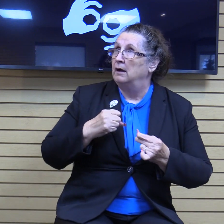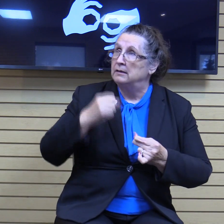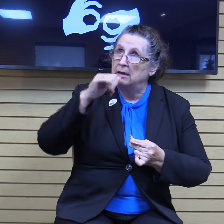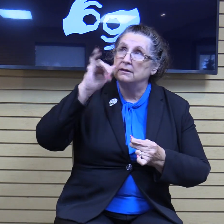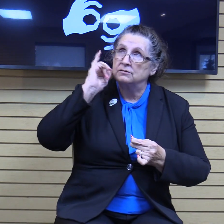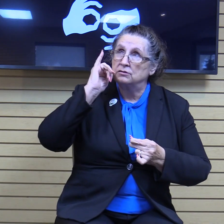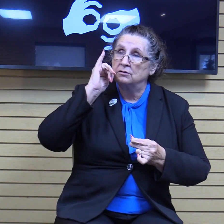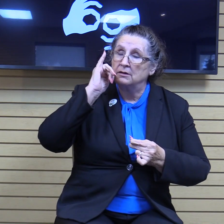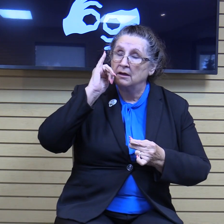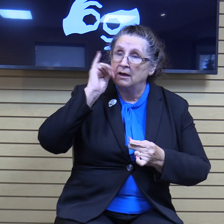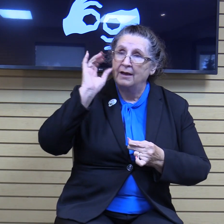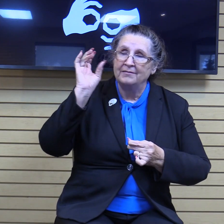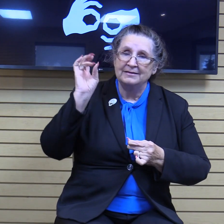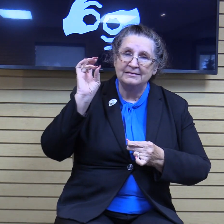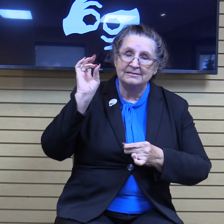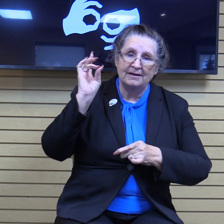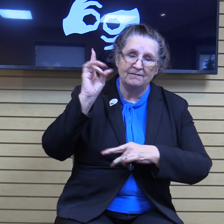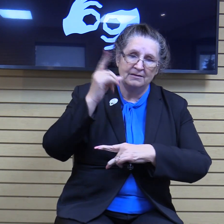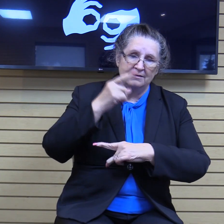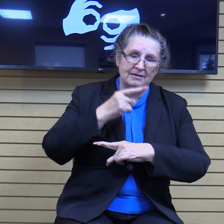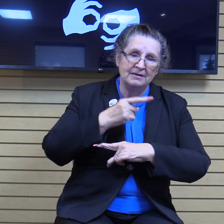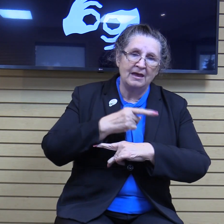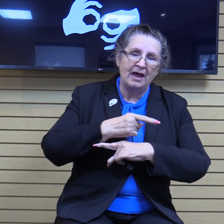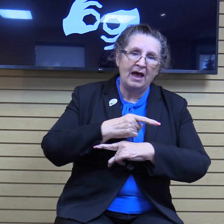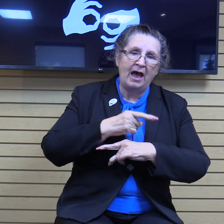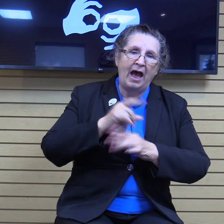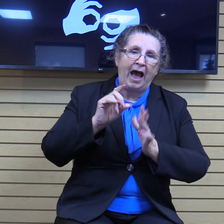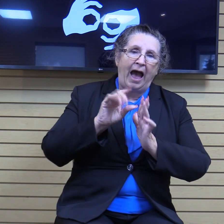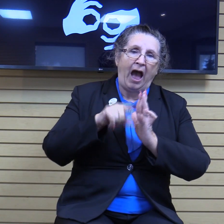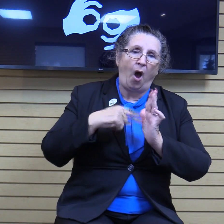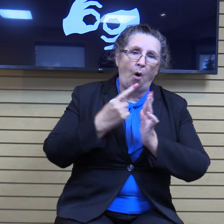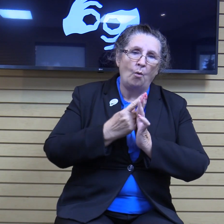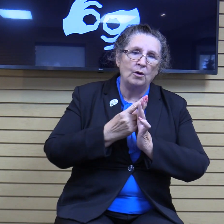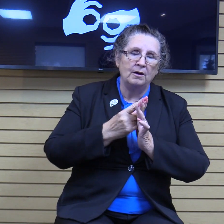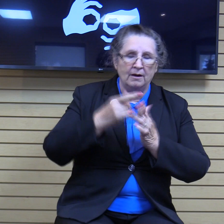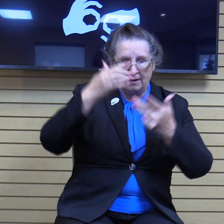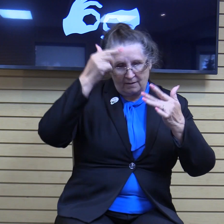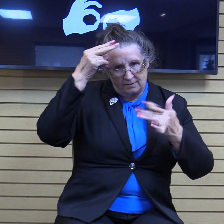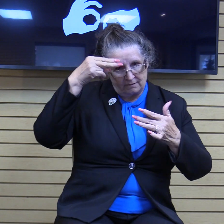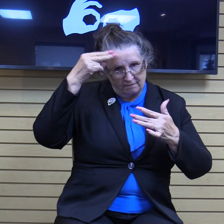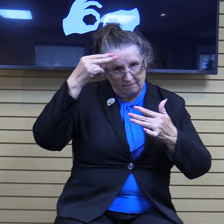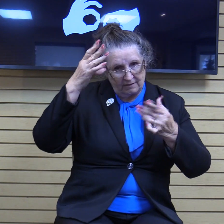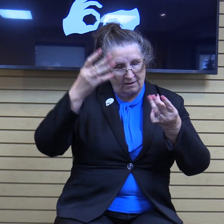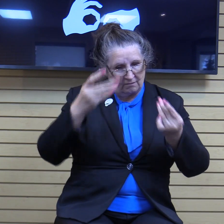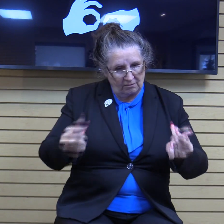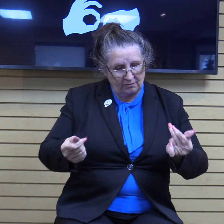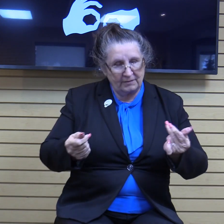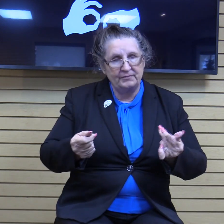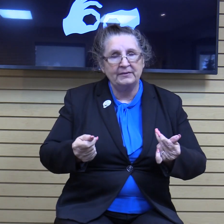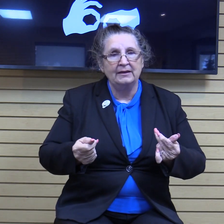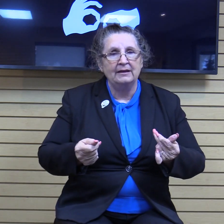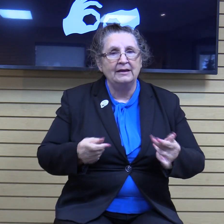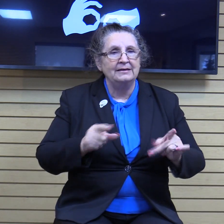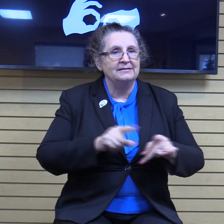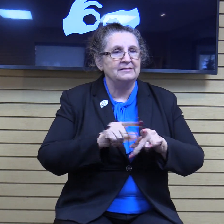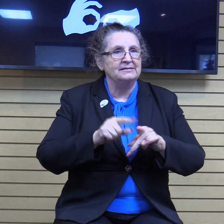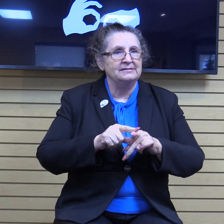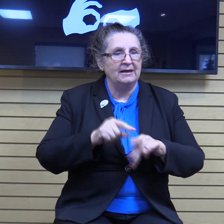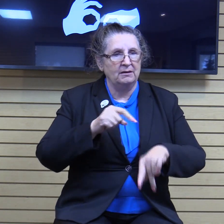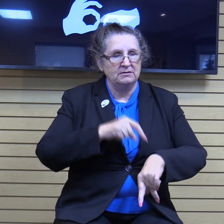at the seventh hour, the fever left him. So the father knew it was at the same hour in which Jesus said to